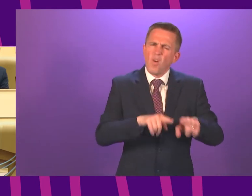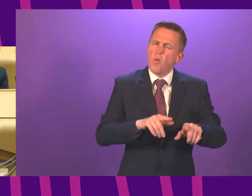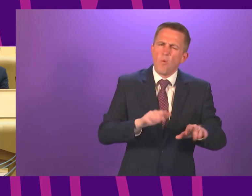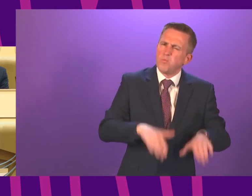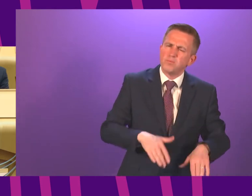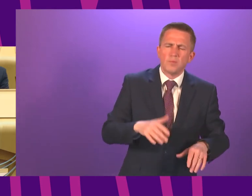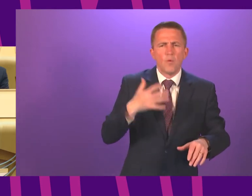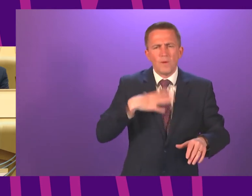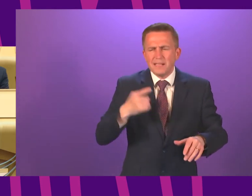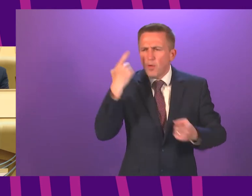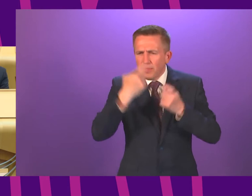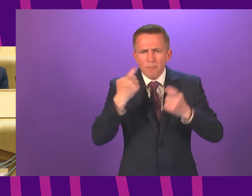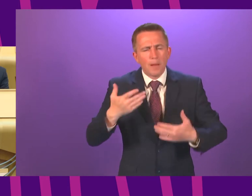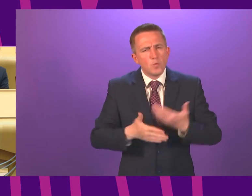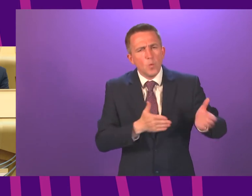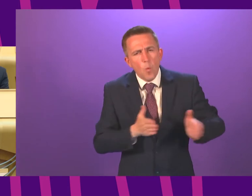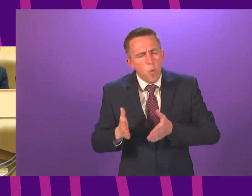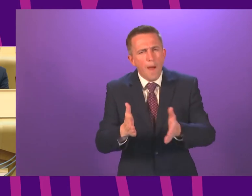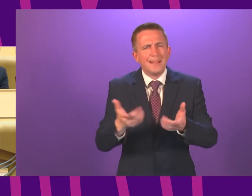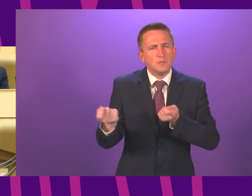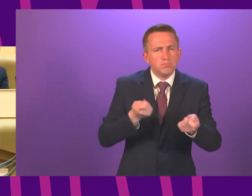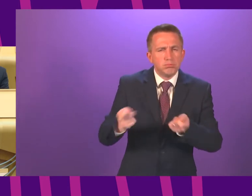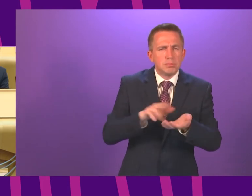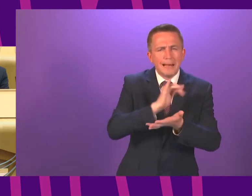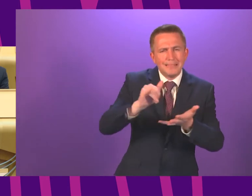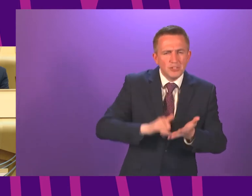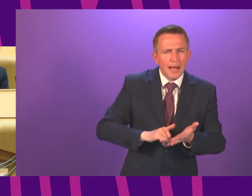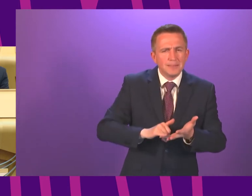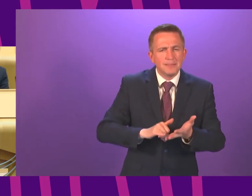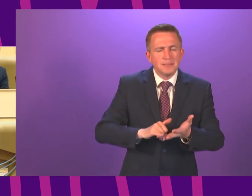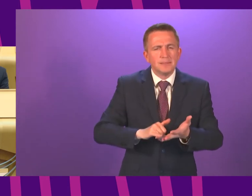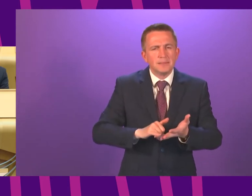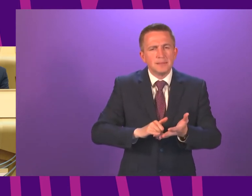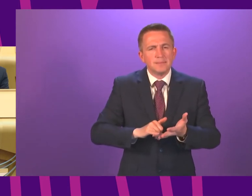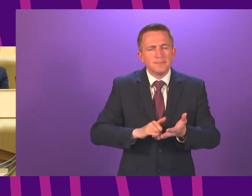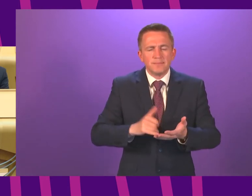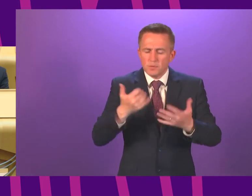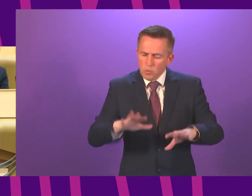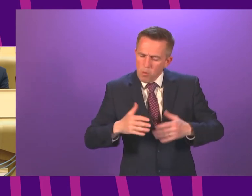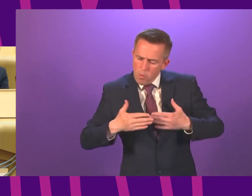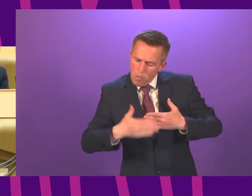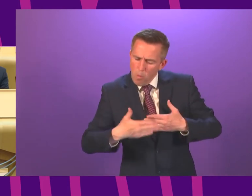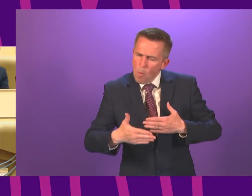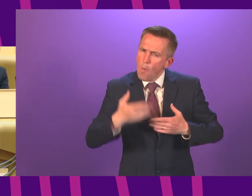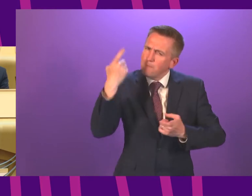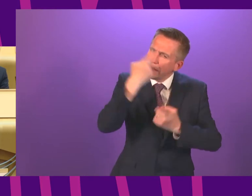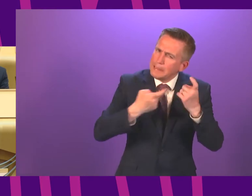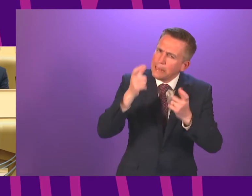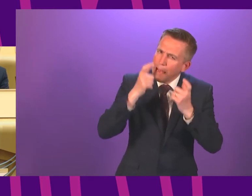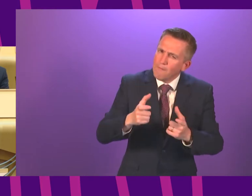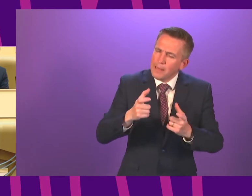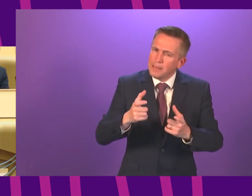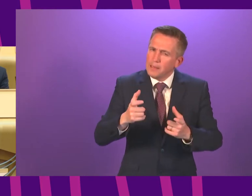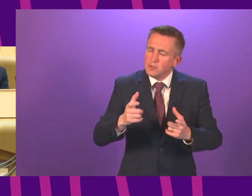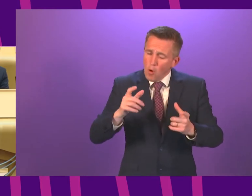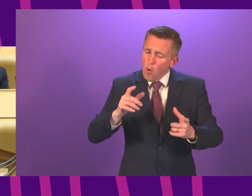the NHS operating normally again. So, this is a key and a difficult moment. We do remain on the right